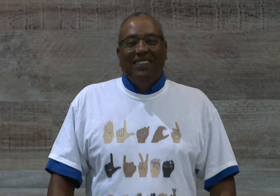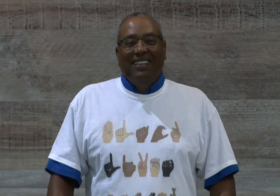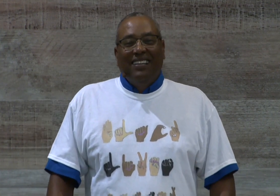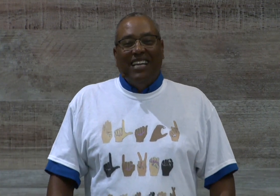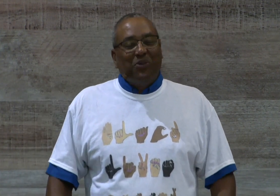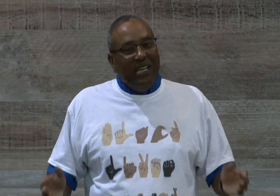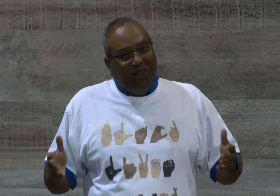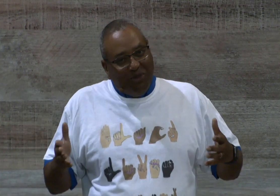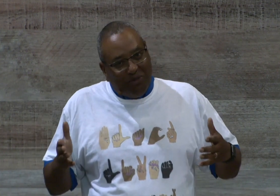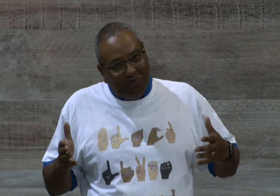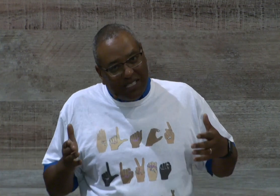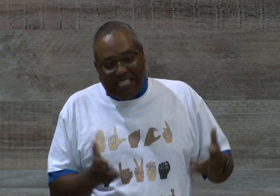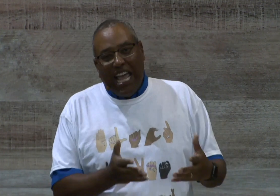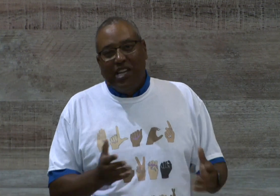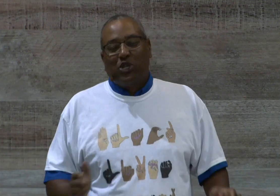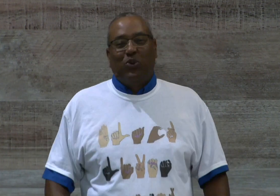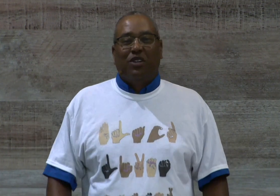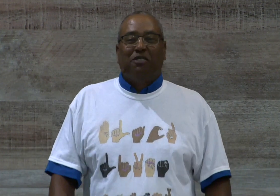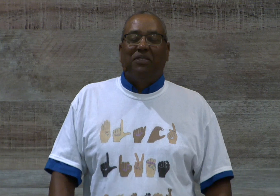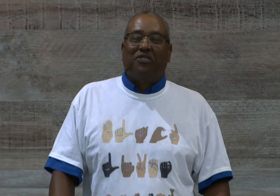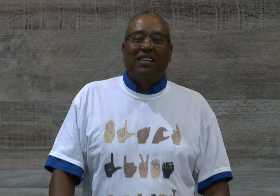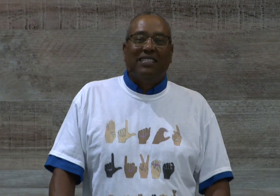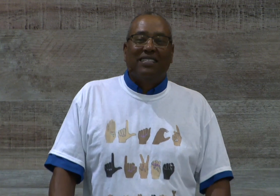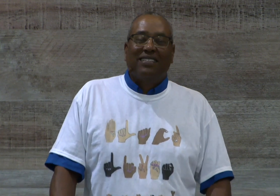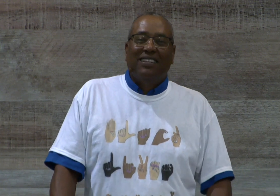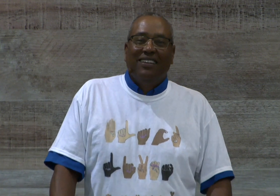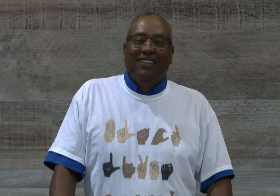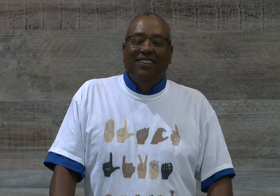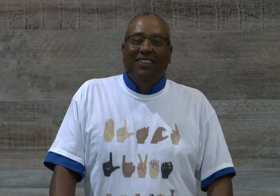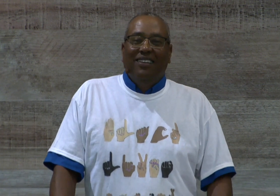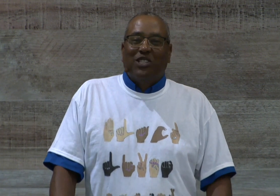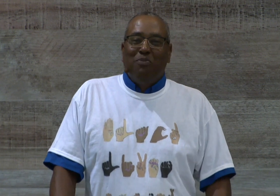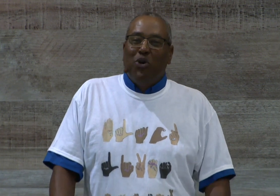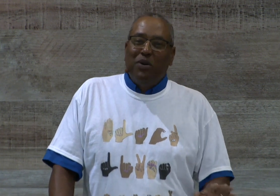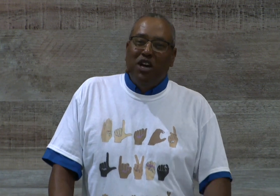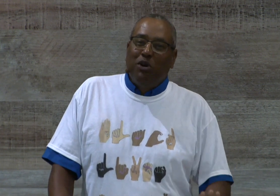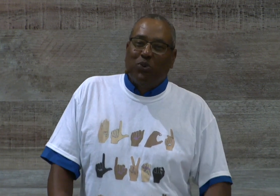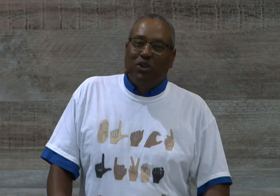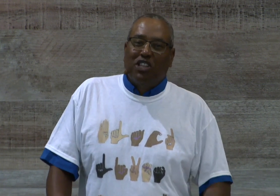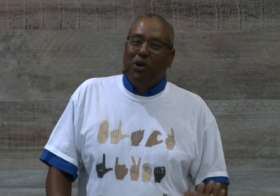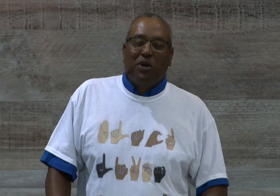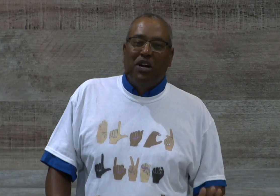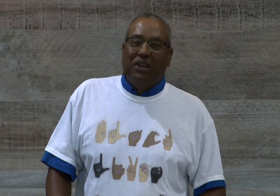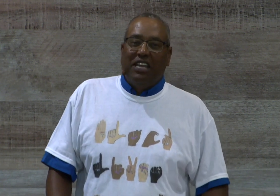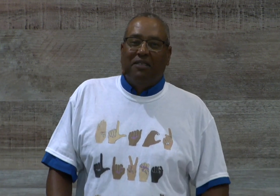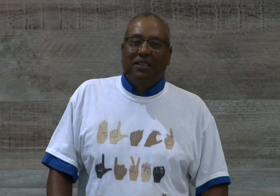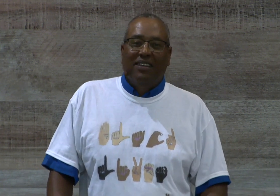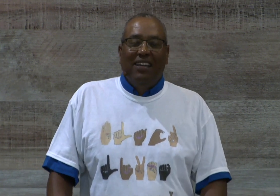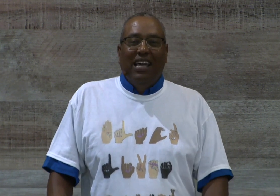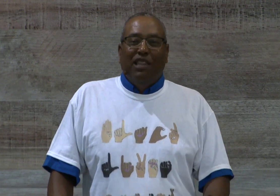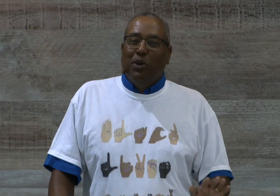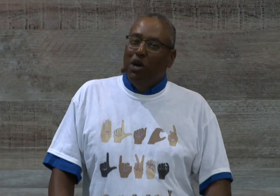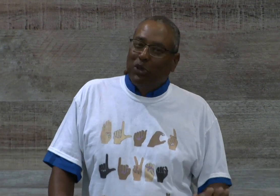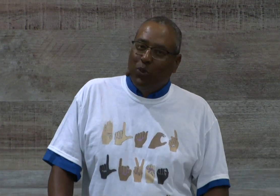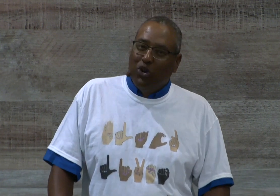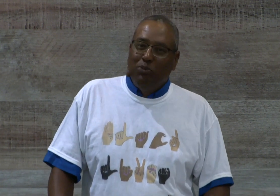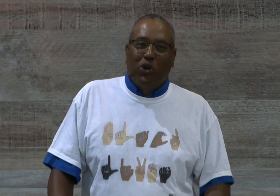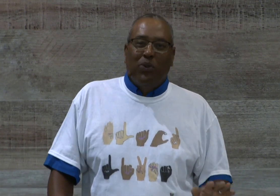as we stay in his word, my friends, because the more we know his word, the more we know him. The more we know his word, the more we